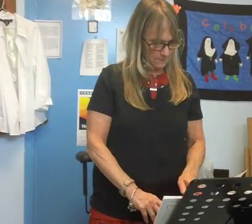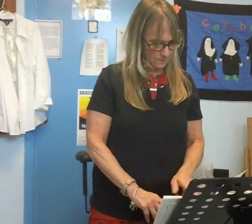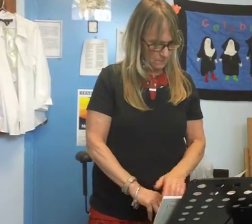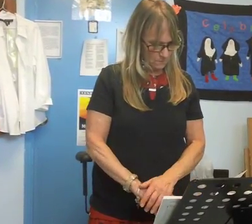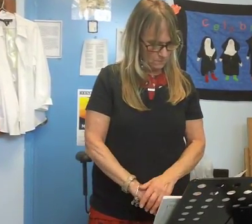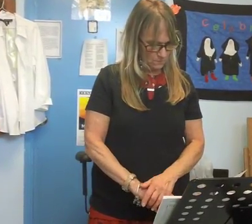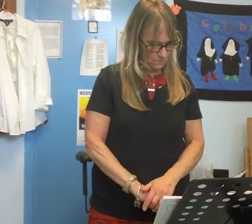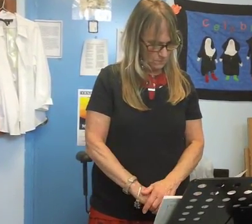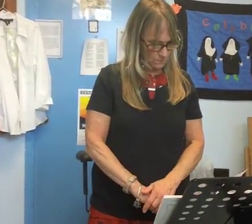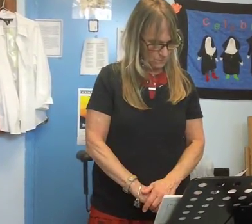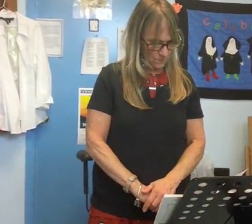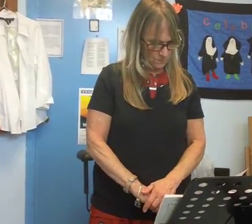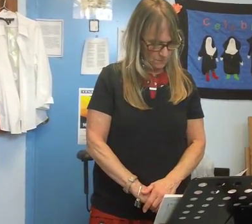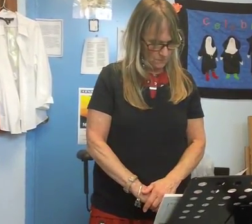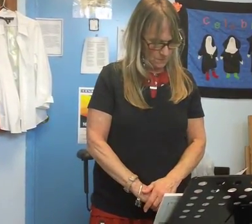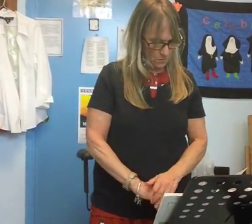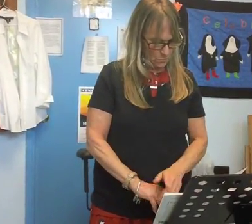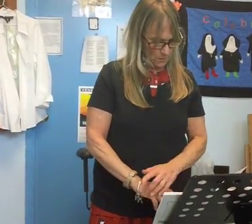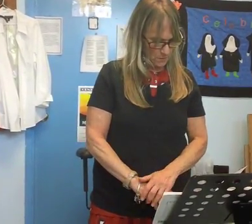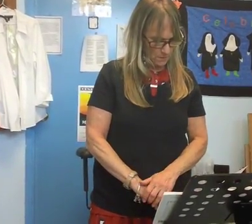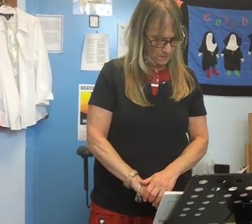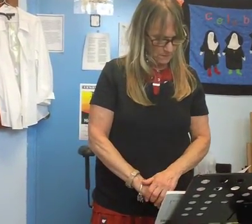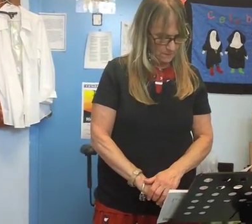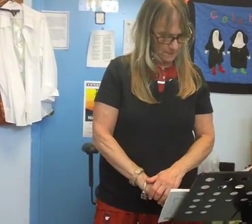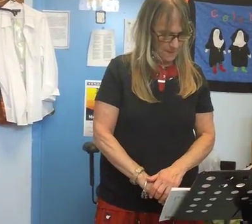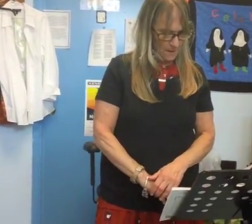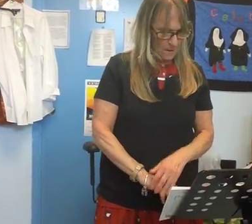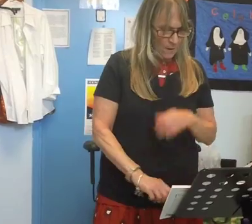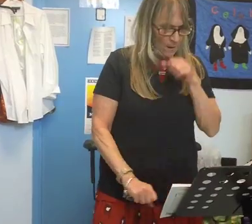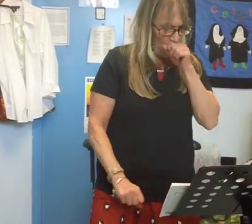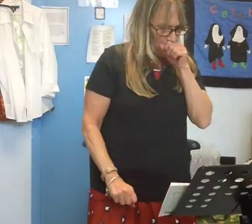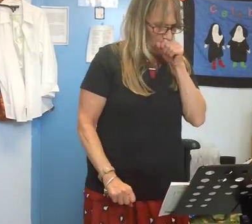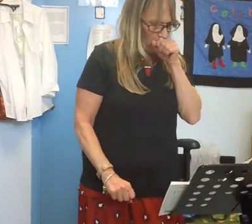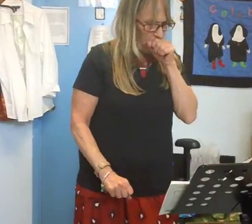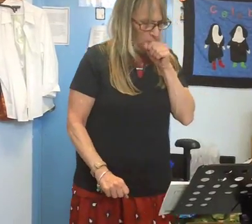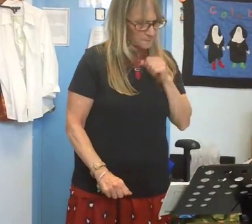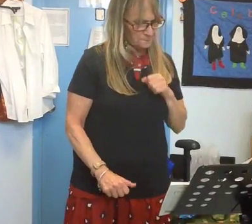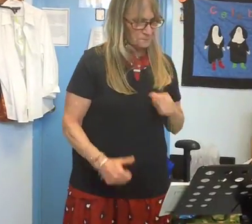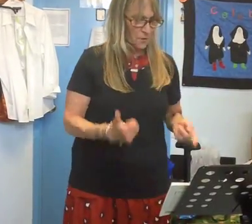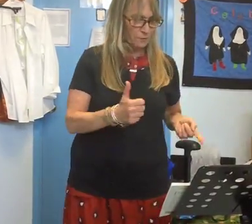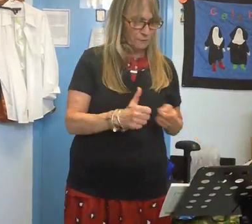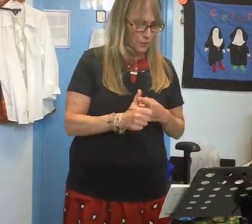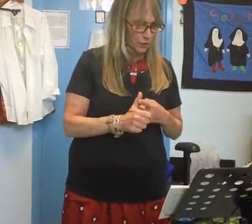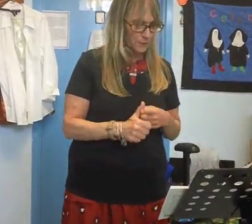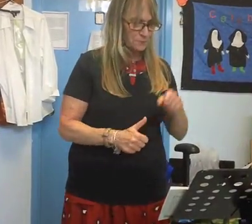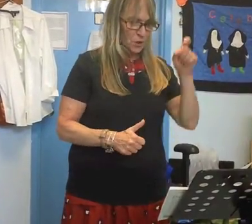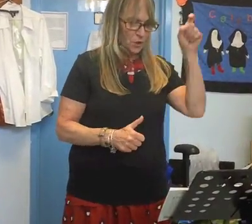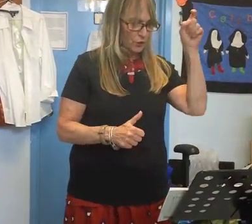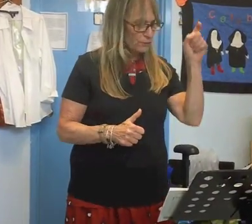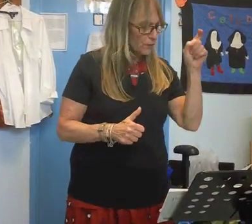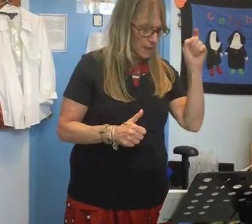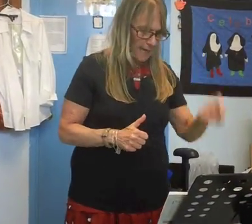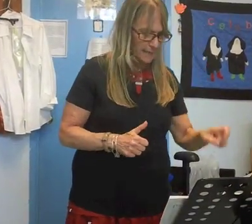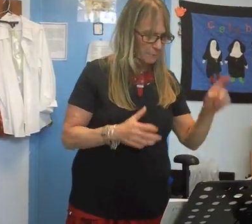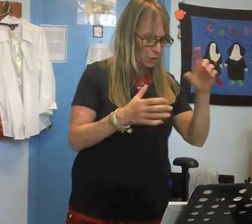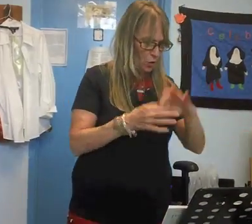and then skipping down to Tuck says a home where I belong first you've got to belong